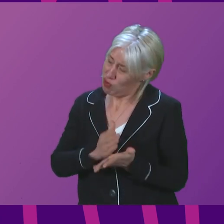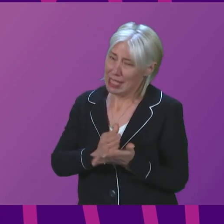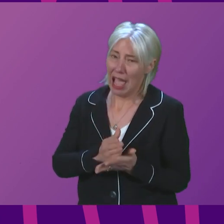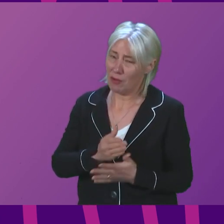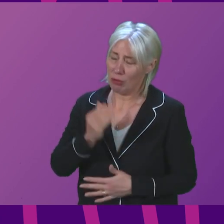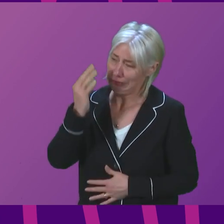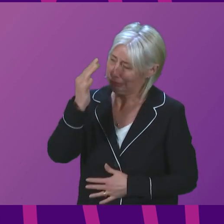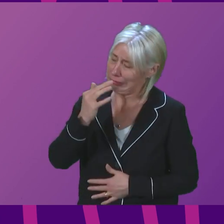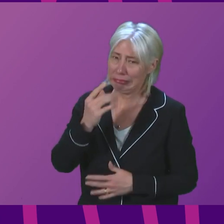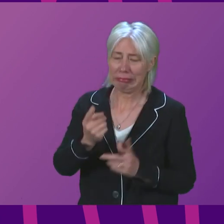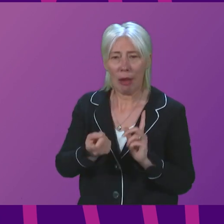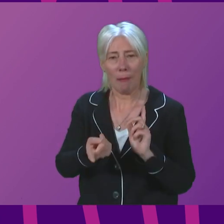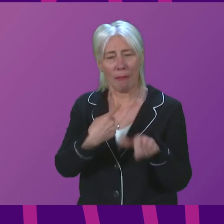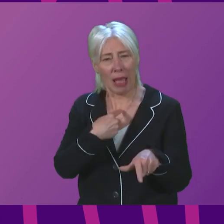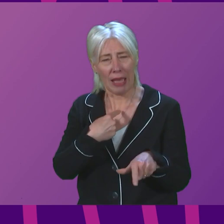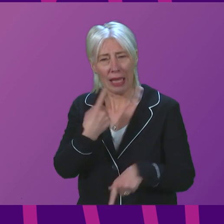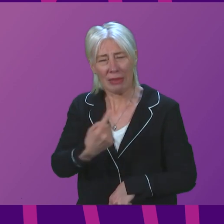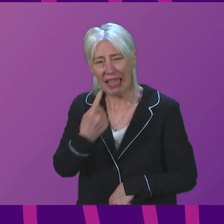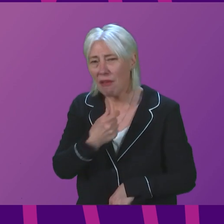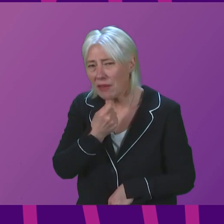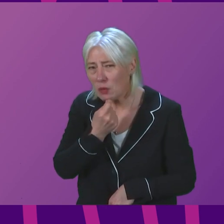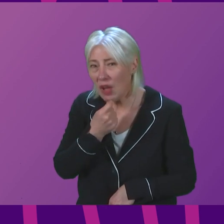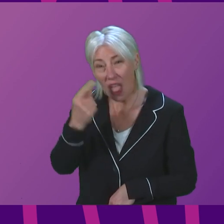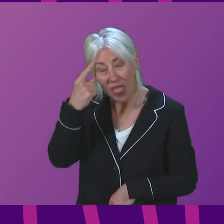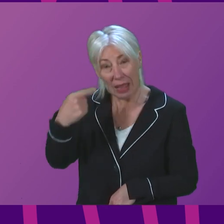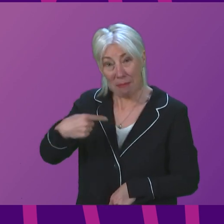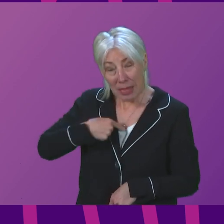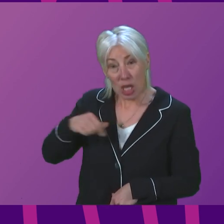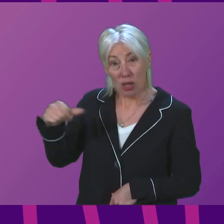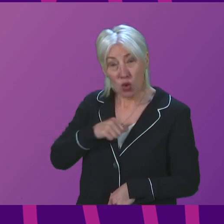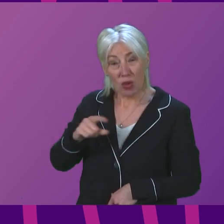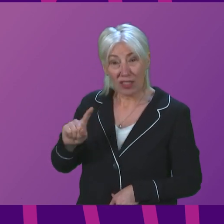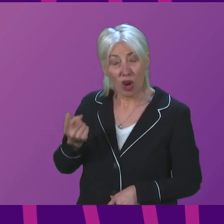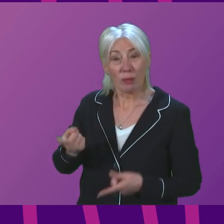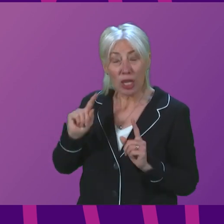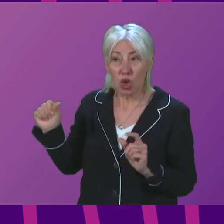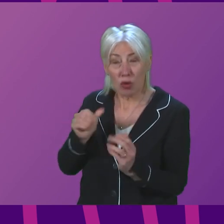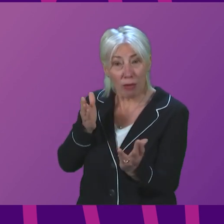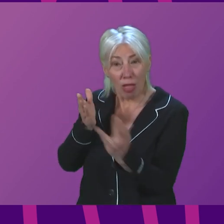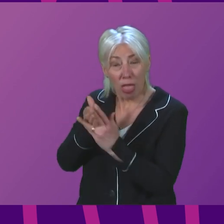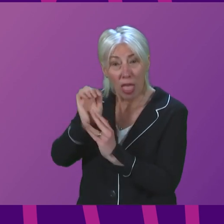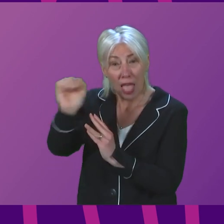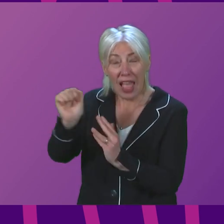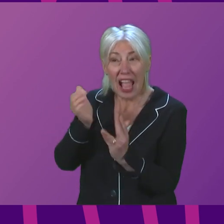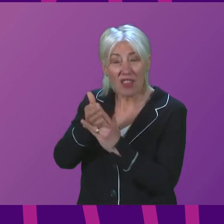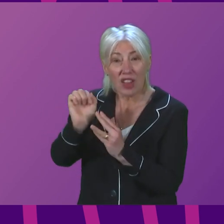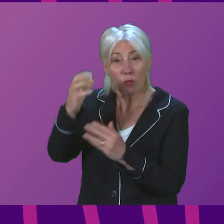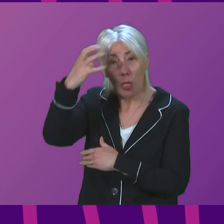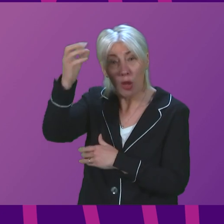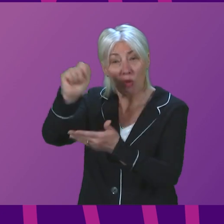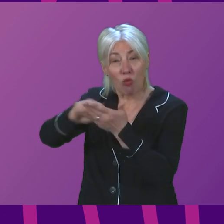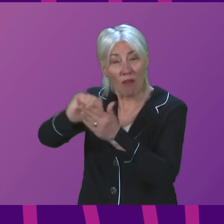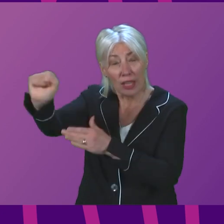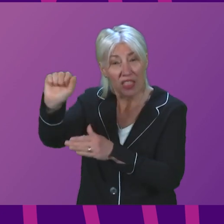has to answer that fundamental question. Does he think I should have interfered in the prosecution decisions of the Crown Office? The